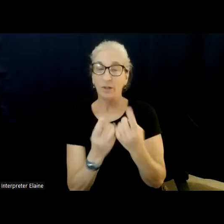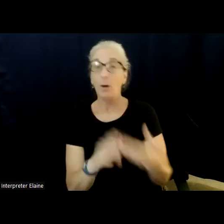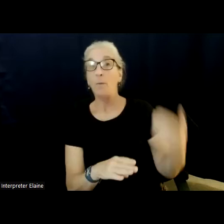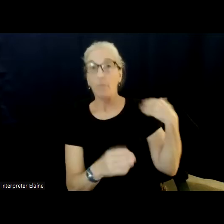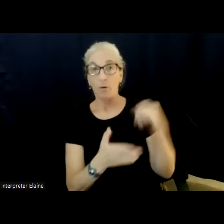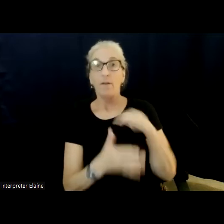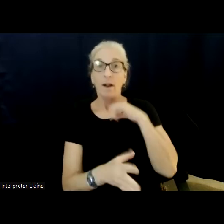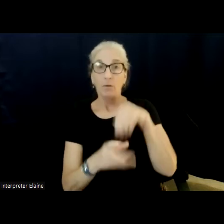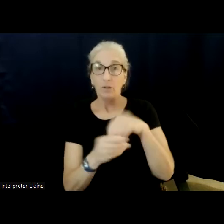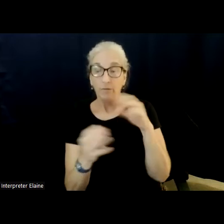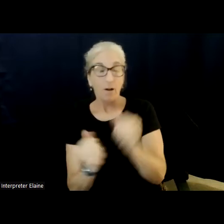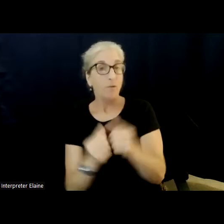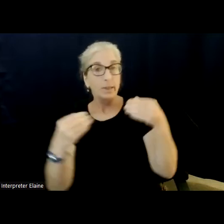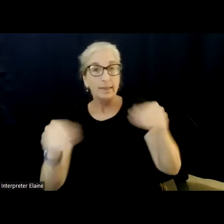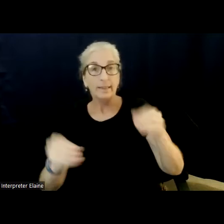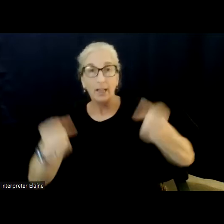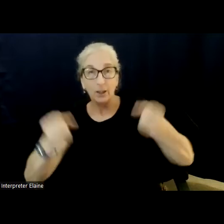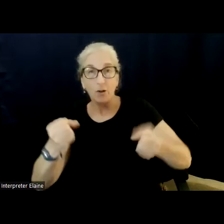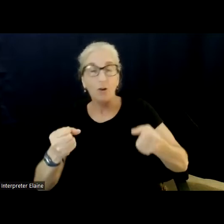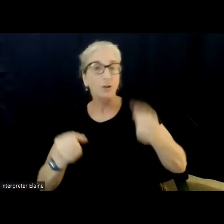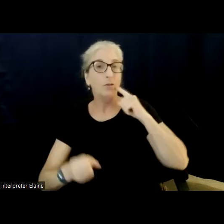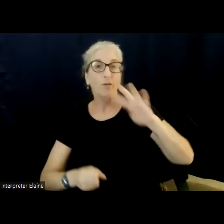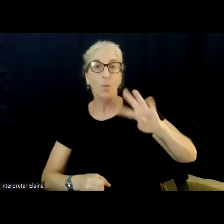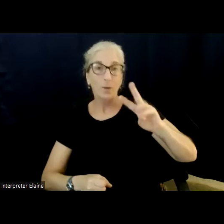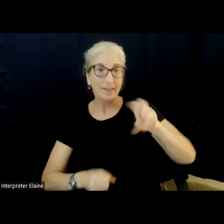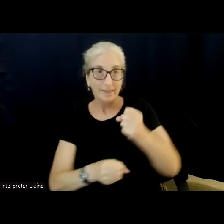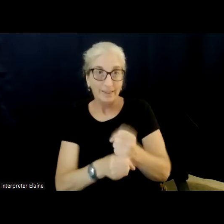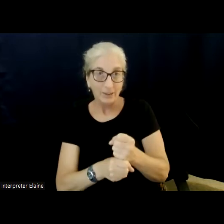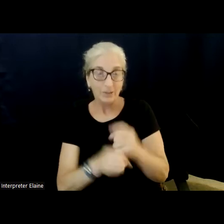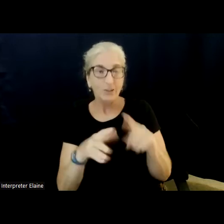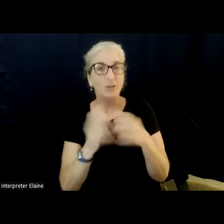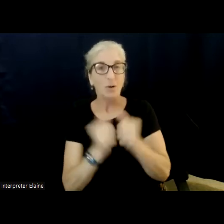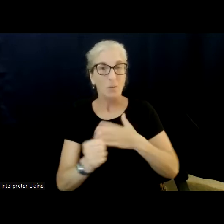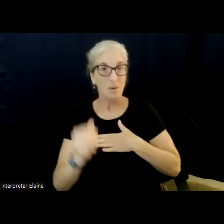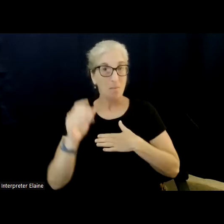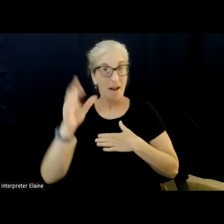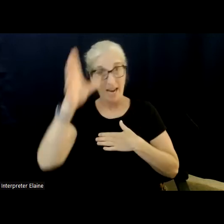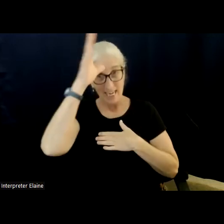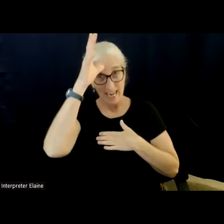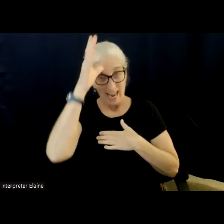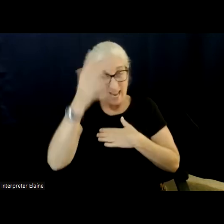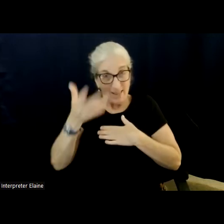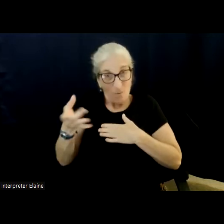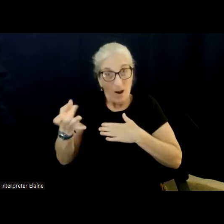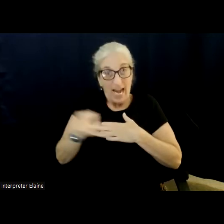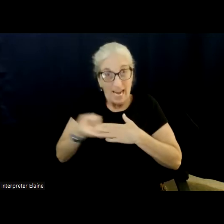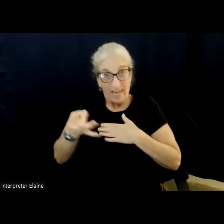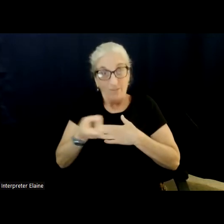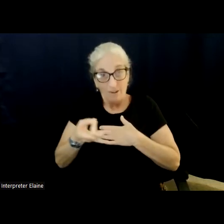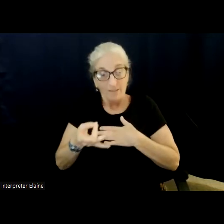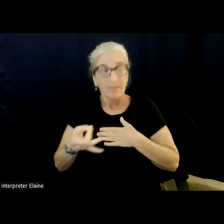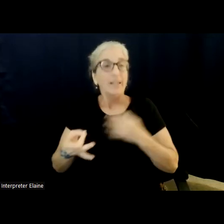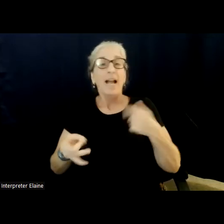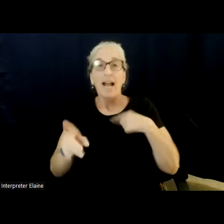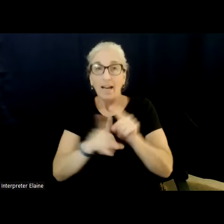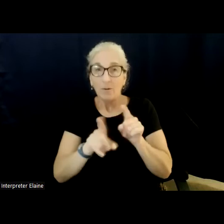selling cars. I started with my dad when there were eight of us, and it's bigger now. And I served as ambassador